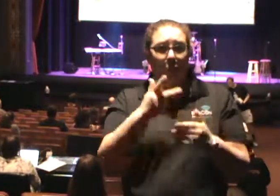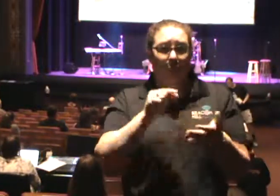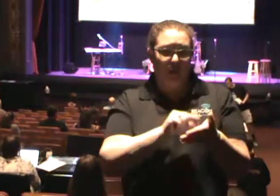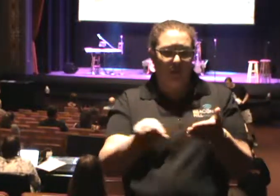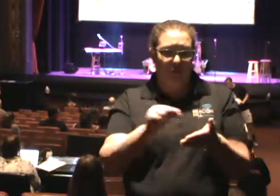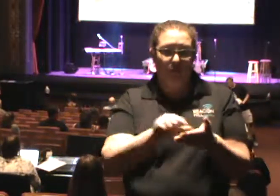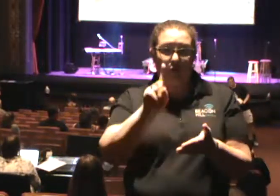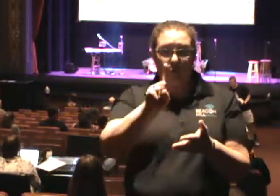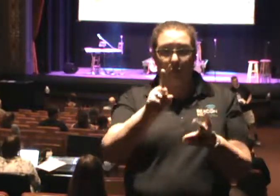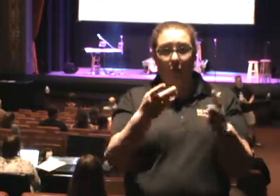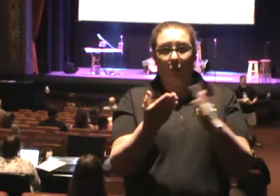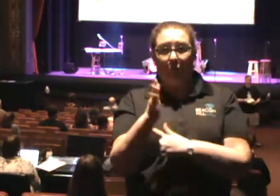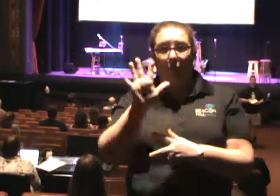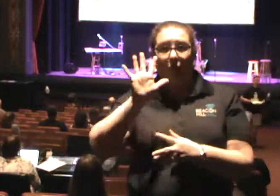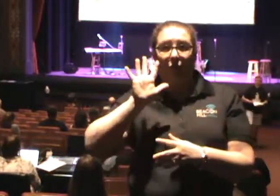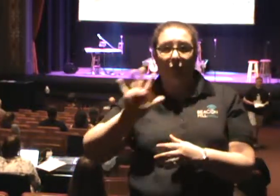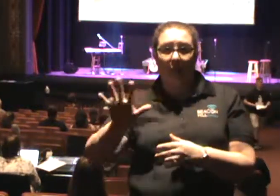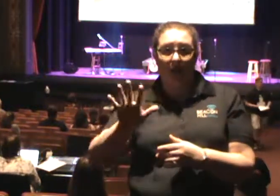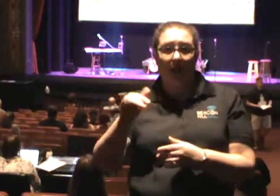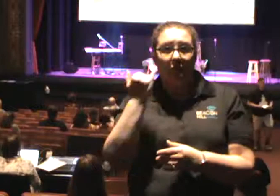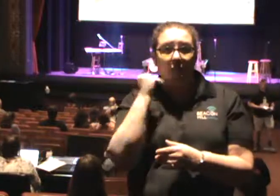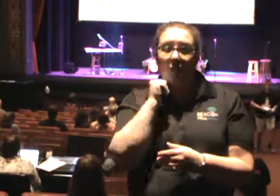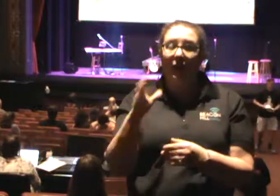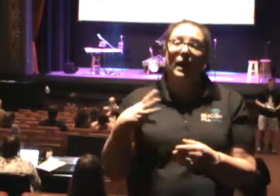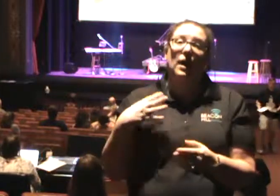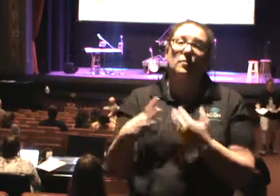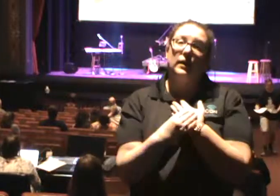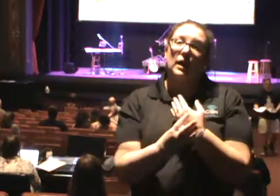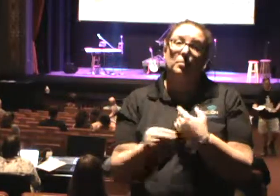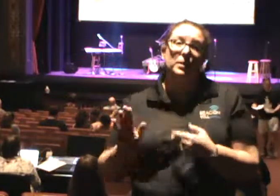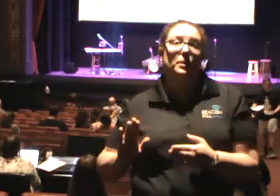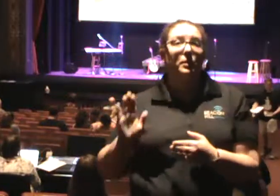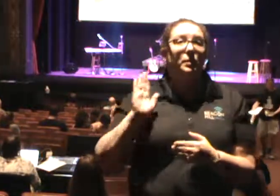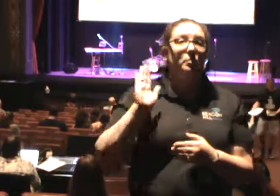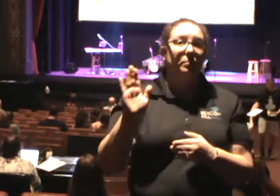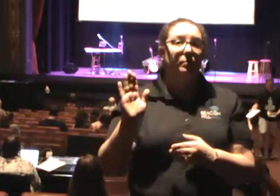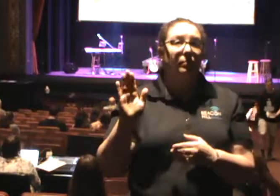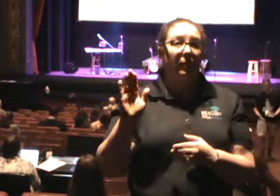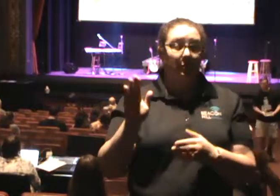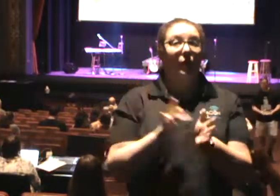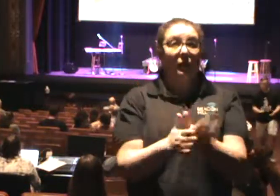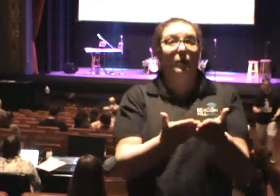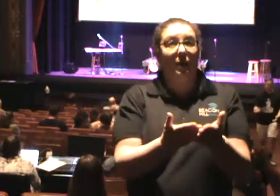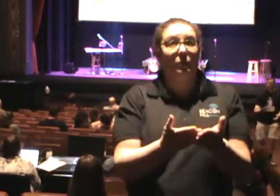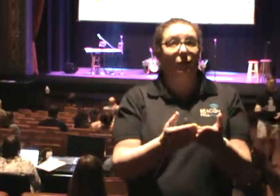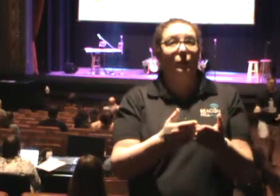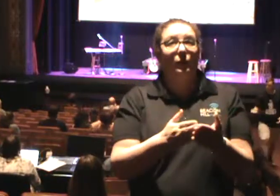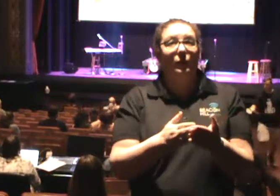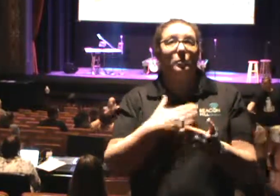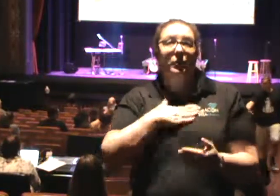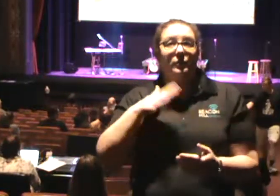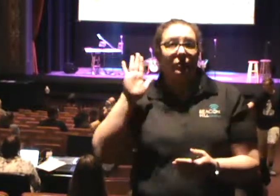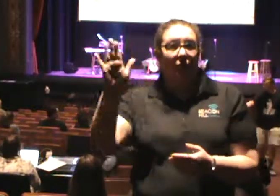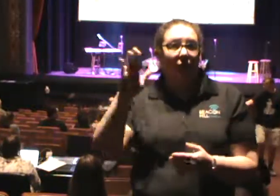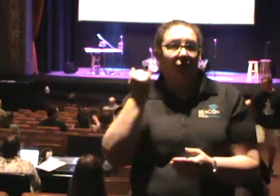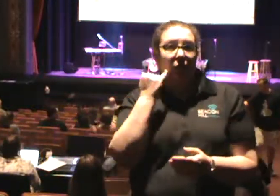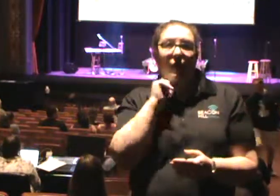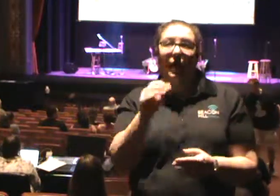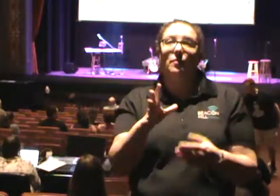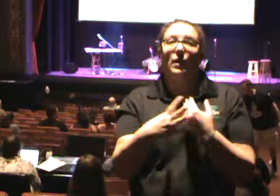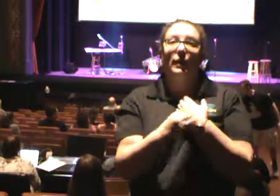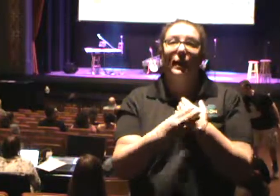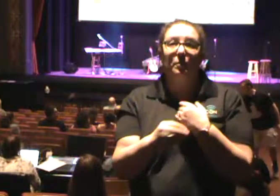members will bring a copy of God's Word for you to use. And if you do not have a copy of God's Word at home, please take it with you